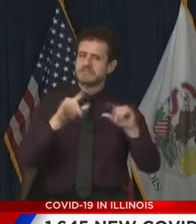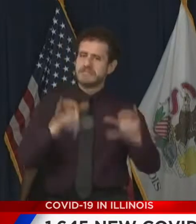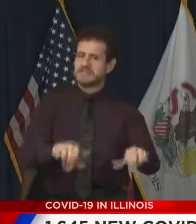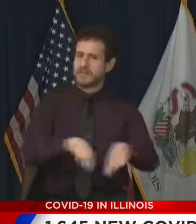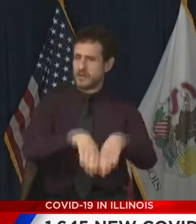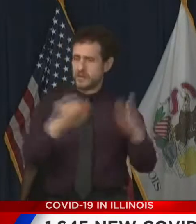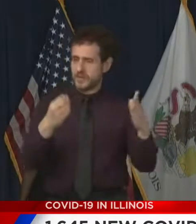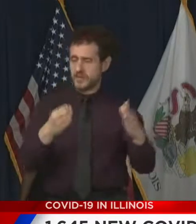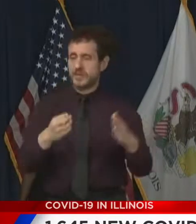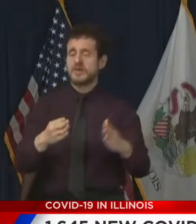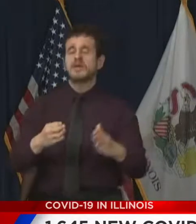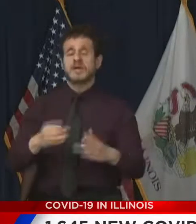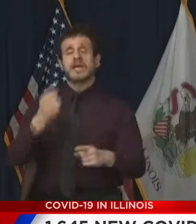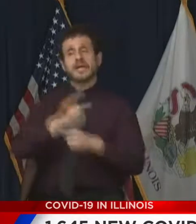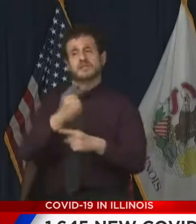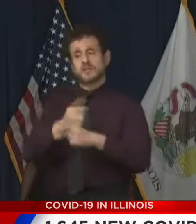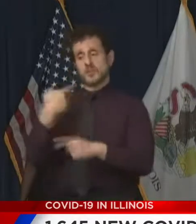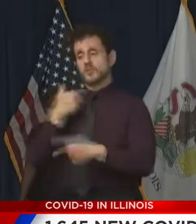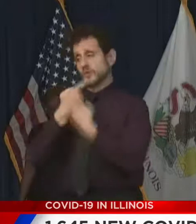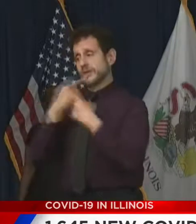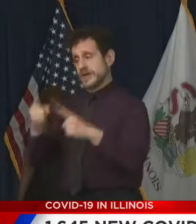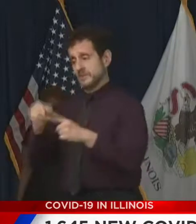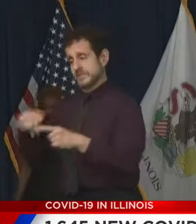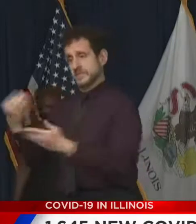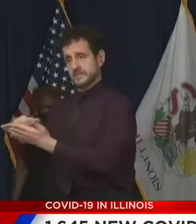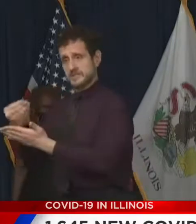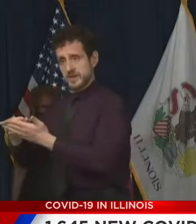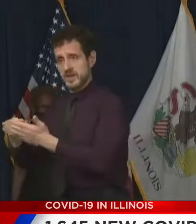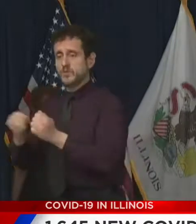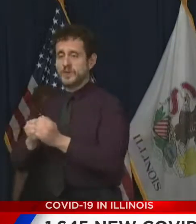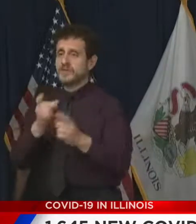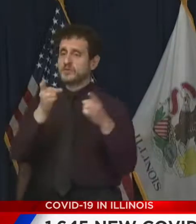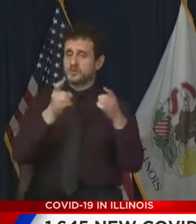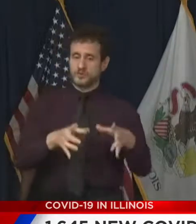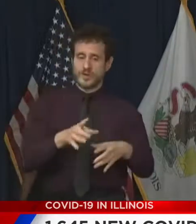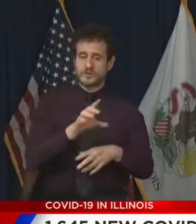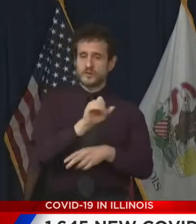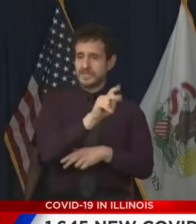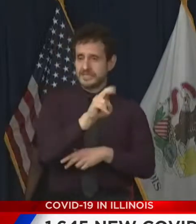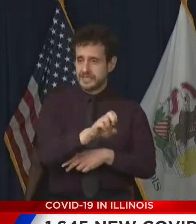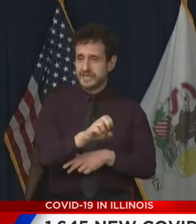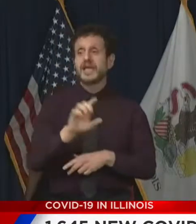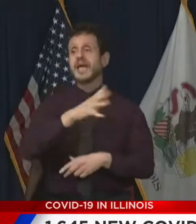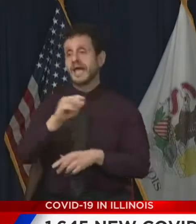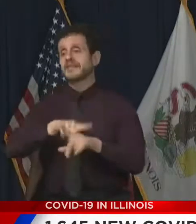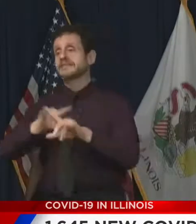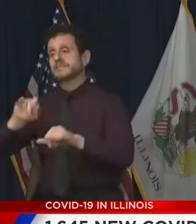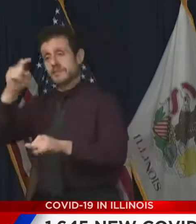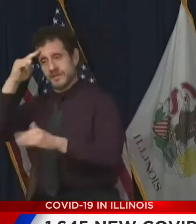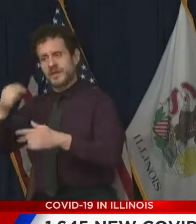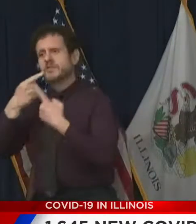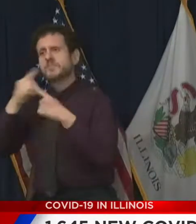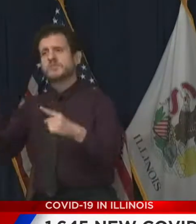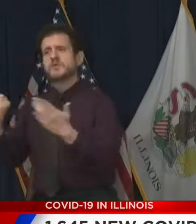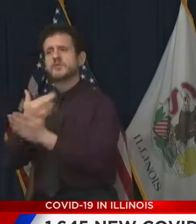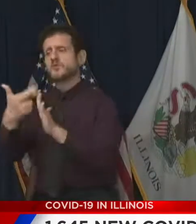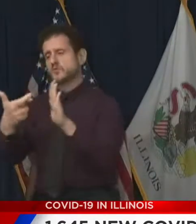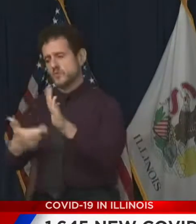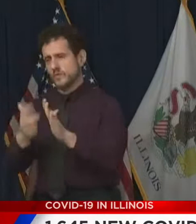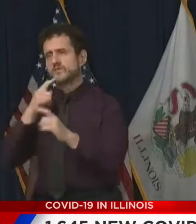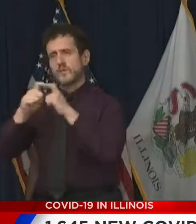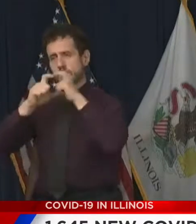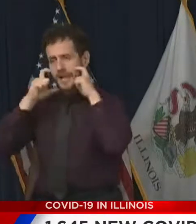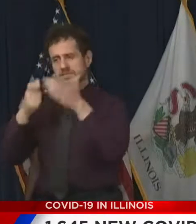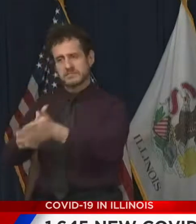Director Ezeke and that the Governor mentioned the new rule regarding masks because ultimately revitalizing our